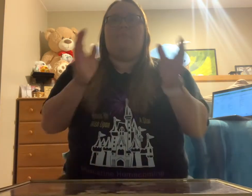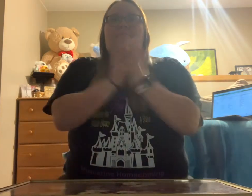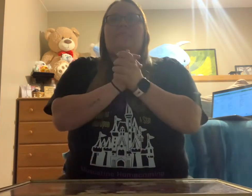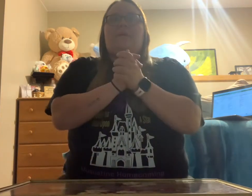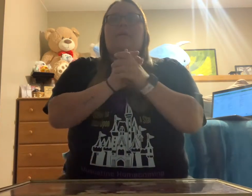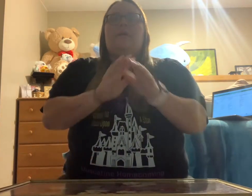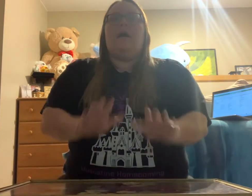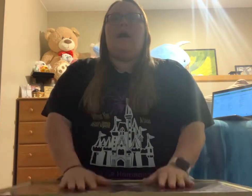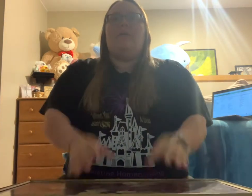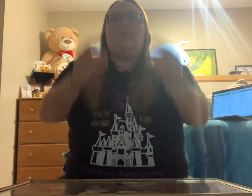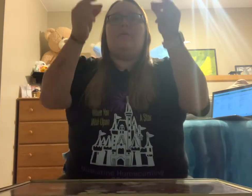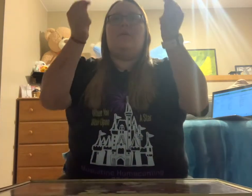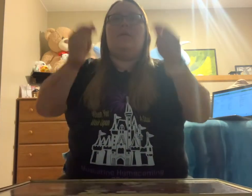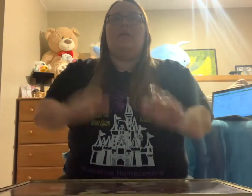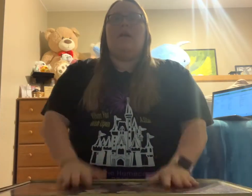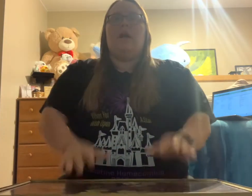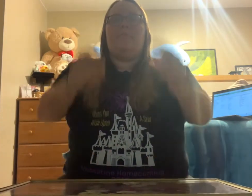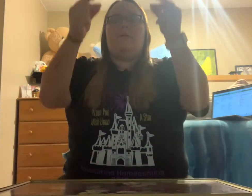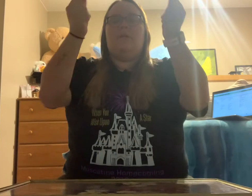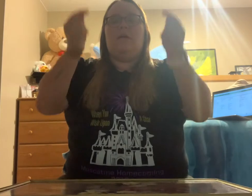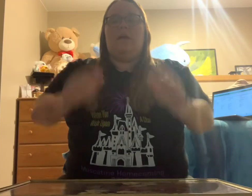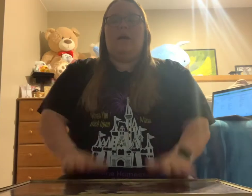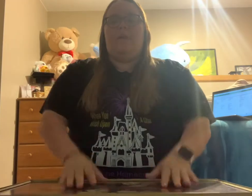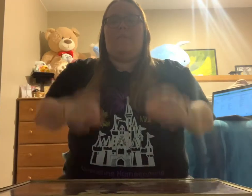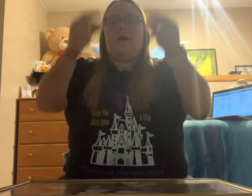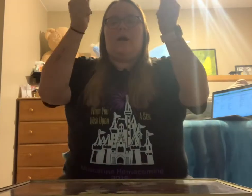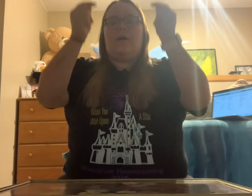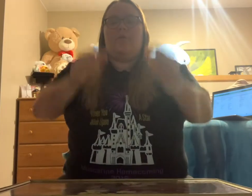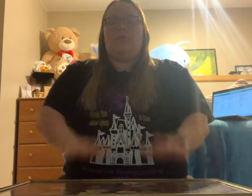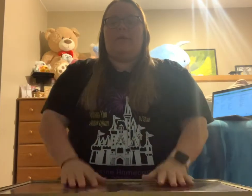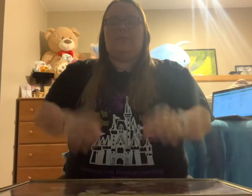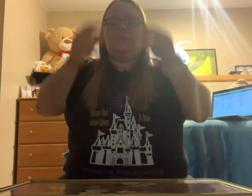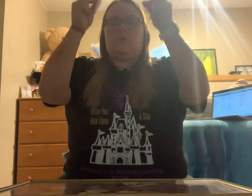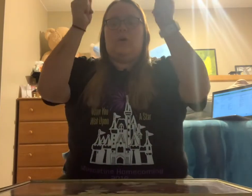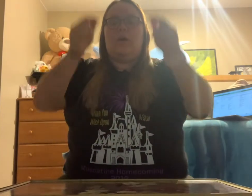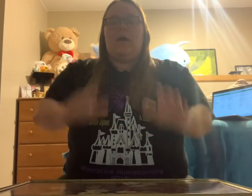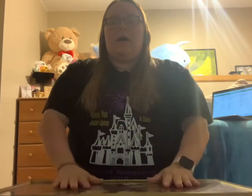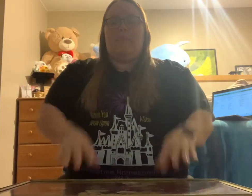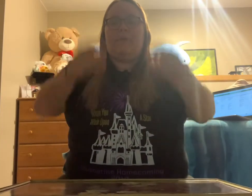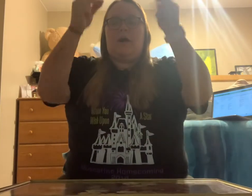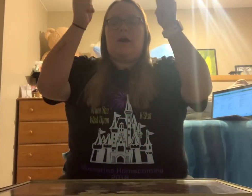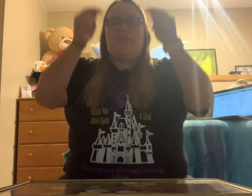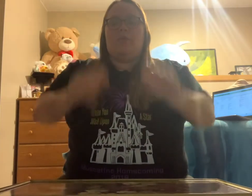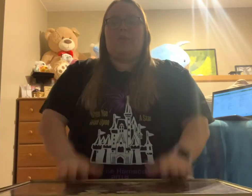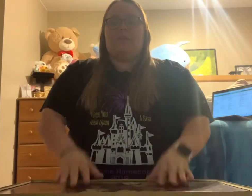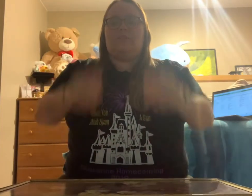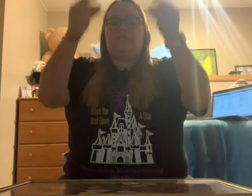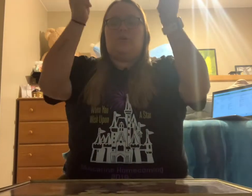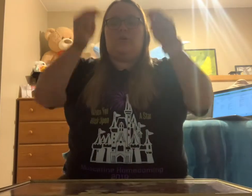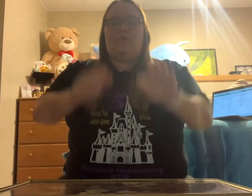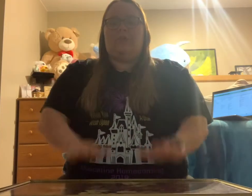up, up, up on the whistle, up on the whistle, now.